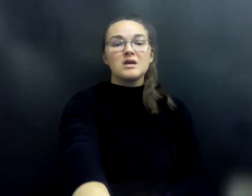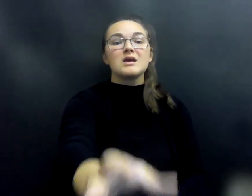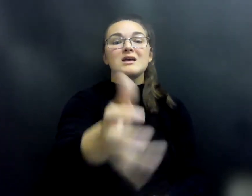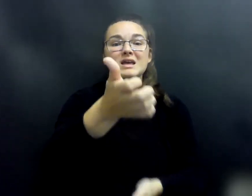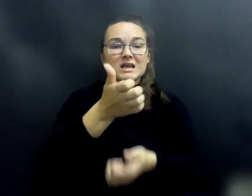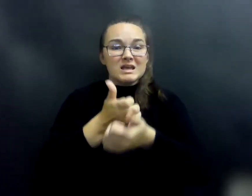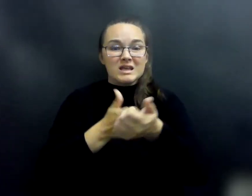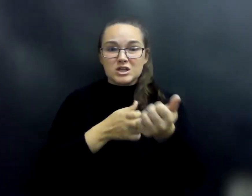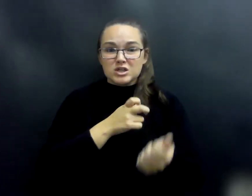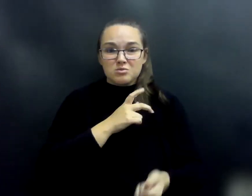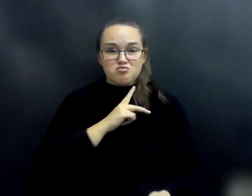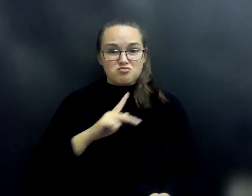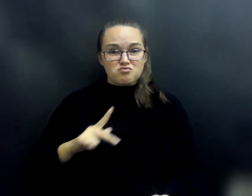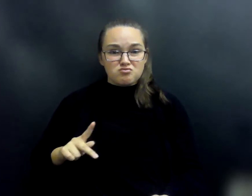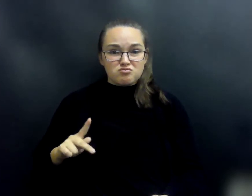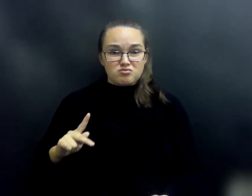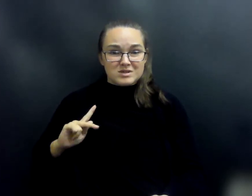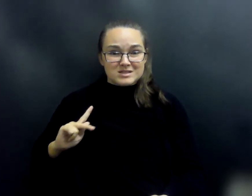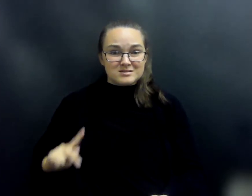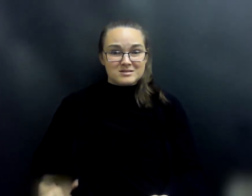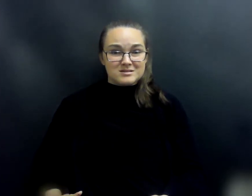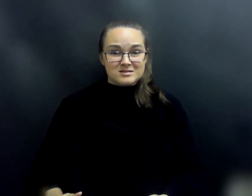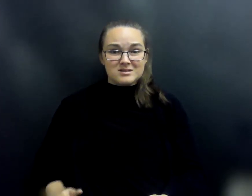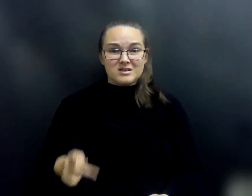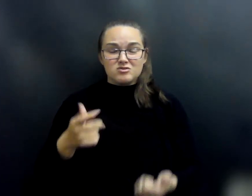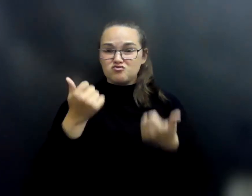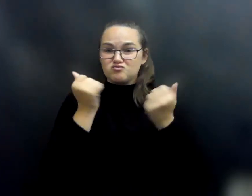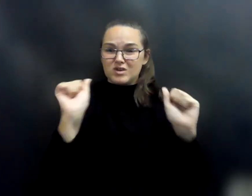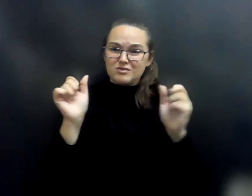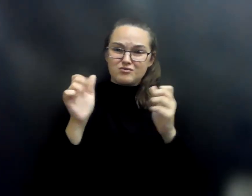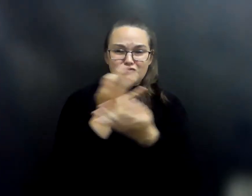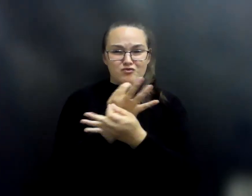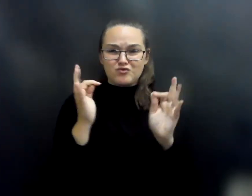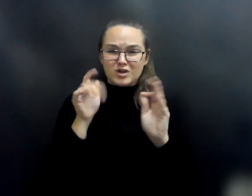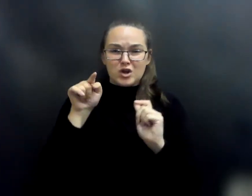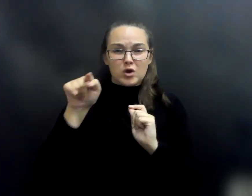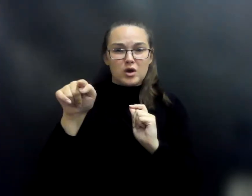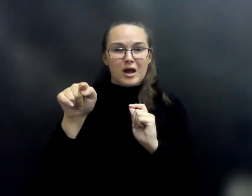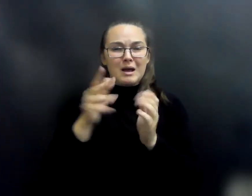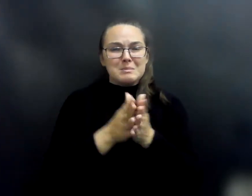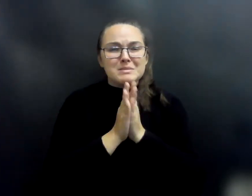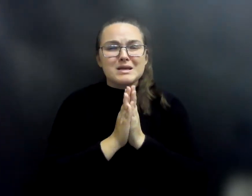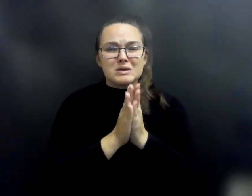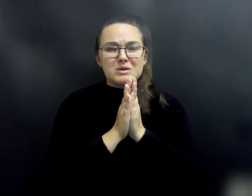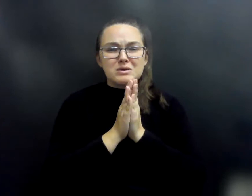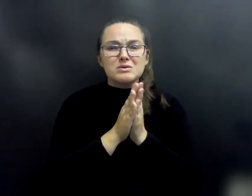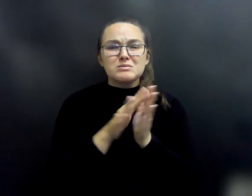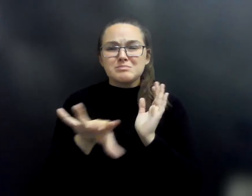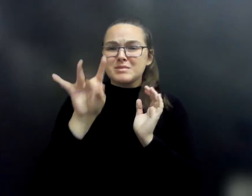And has defeated each of the princes who have tried to free her. I beg you, choose another princess,